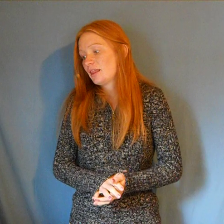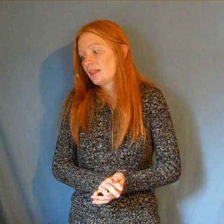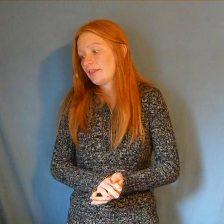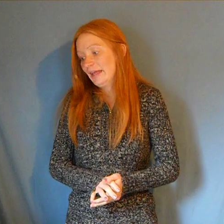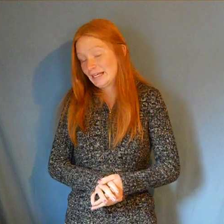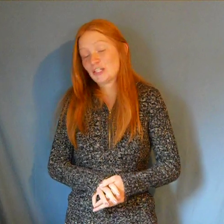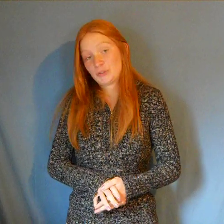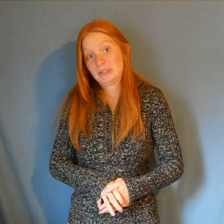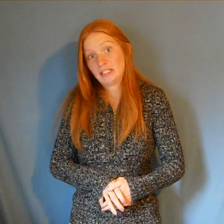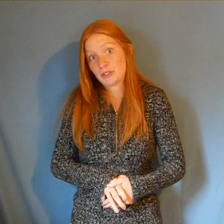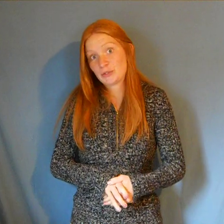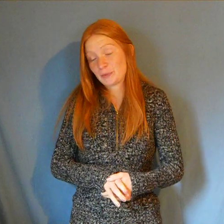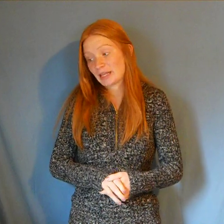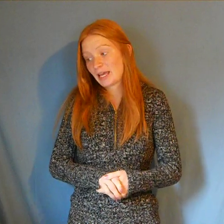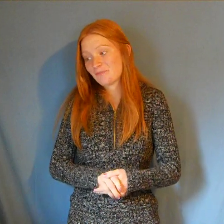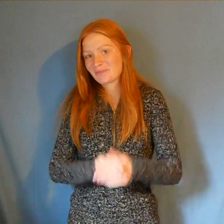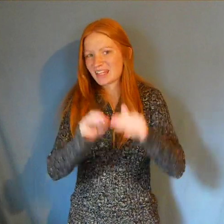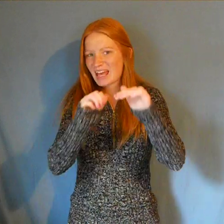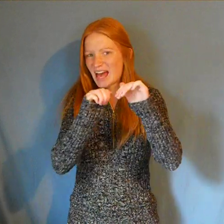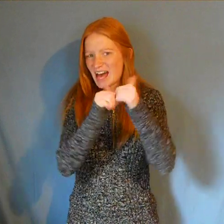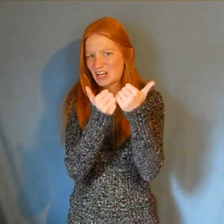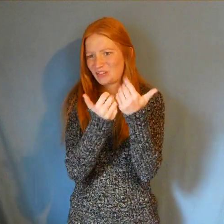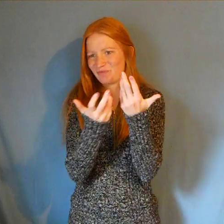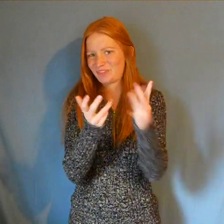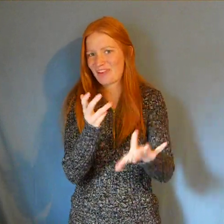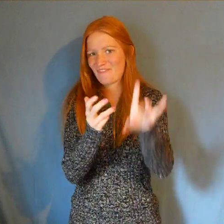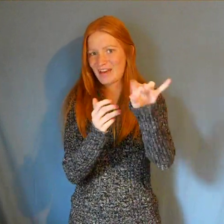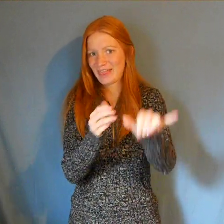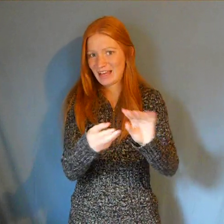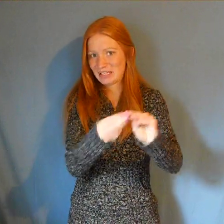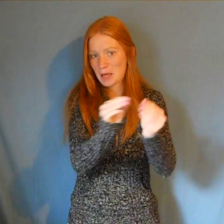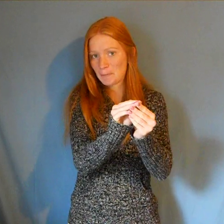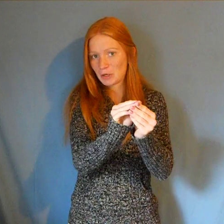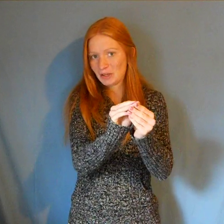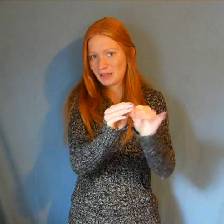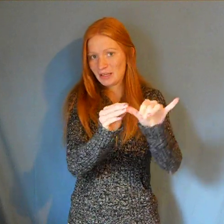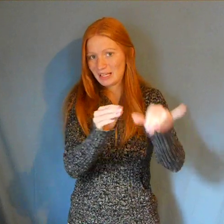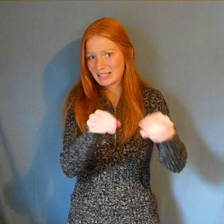then yes, you would need to the Relay. Is Relay listed in the telephone book?